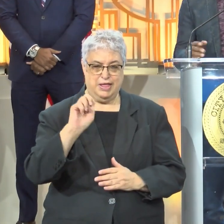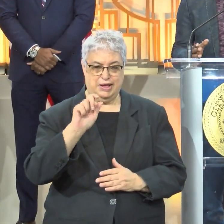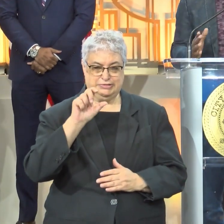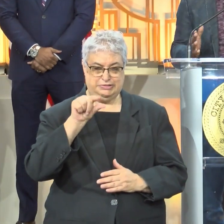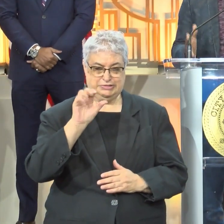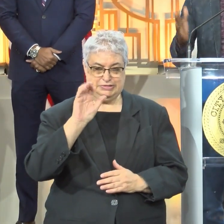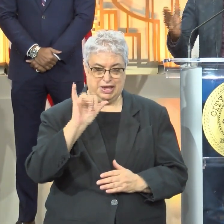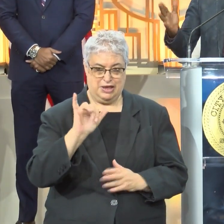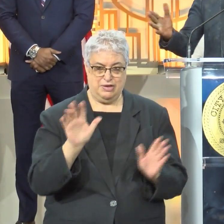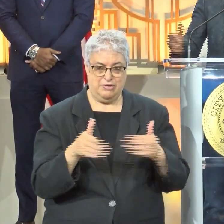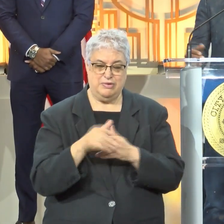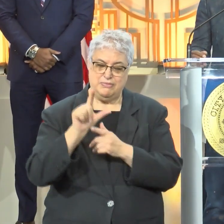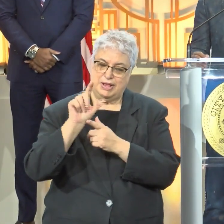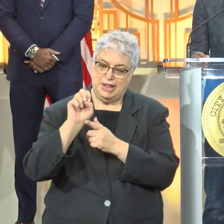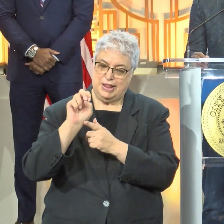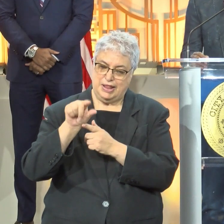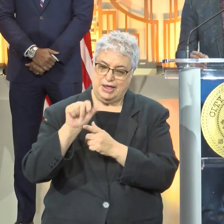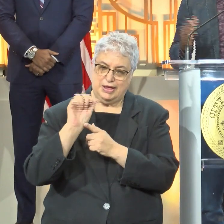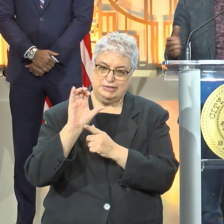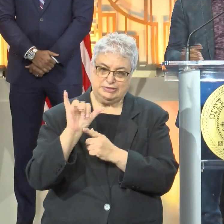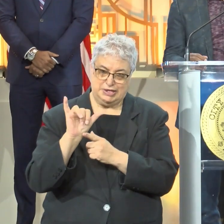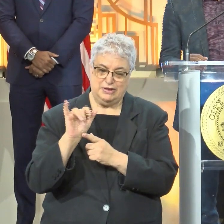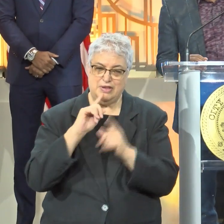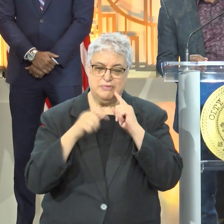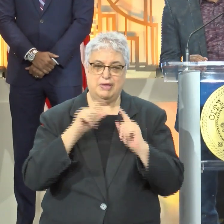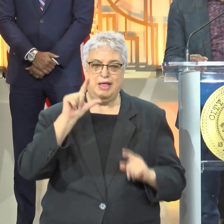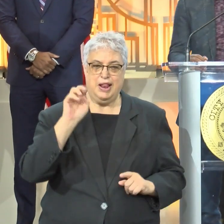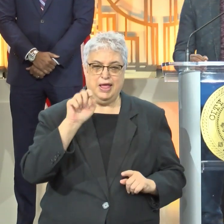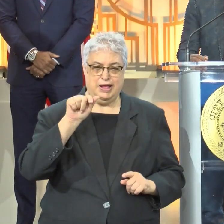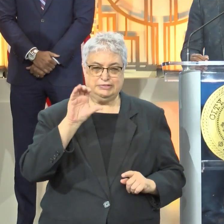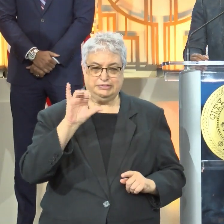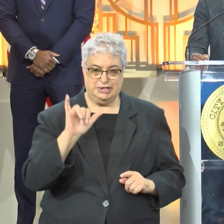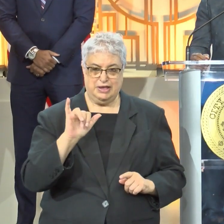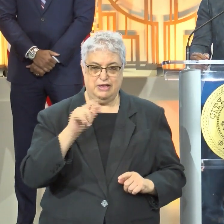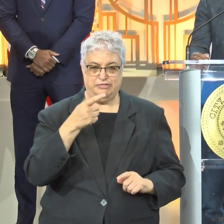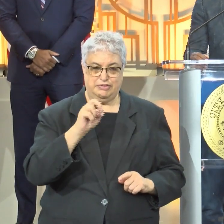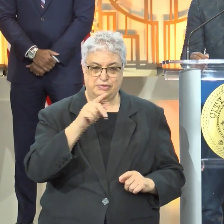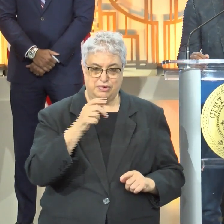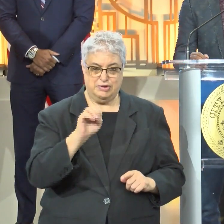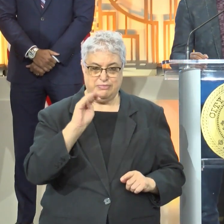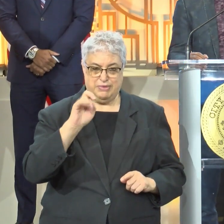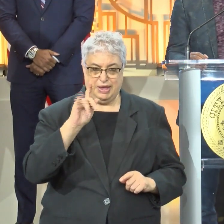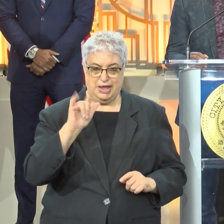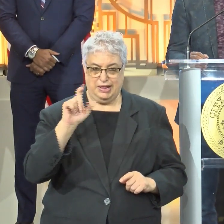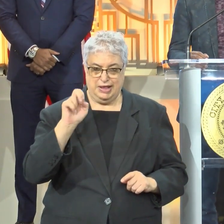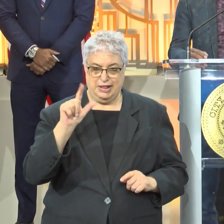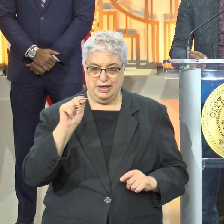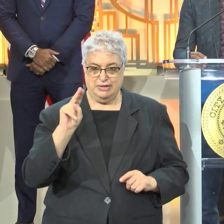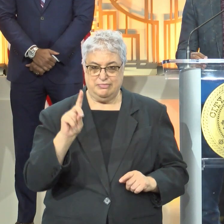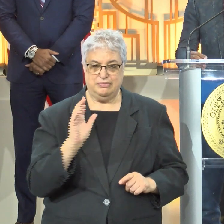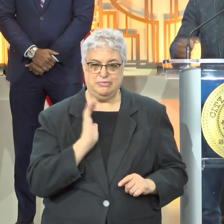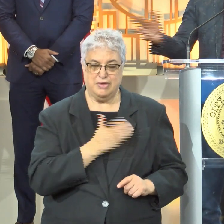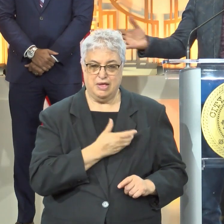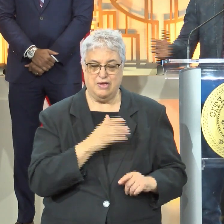I think it's appropriate that we're in the Legacy Room talking about the legacy of George Mickey Leland, to Congresswoman and to our Councilwoman